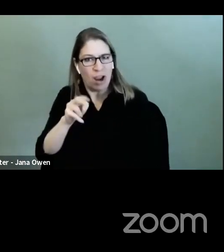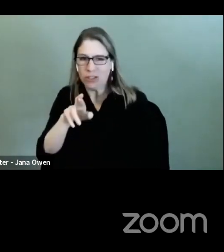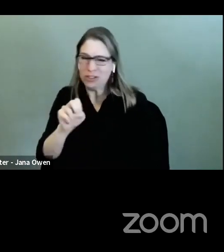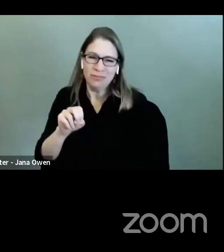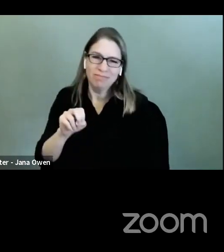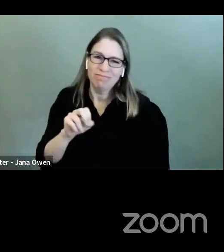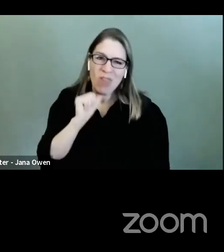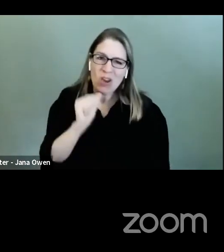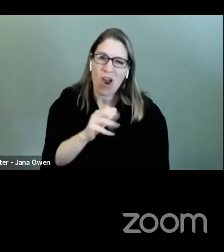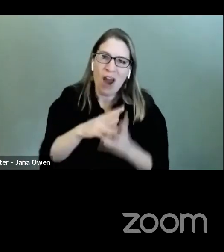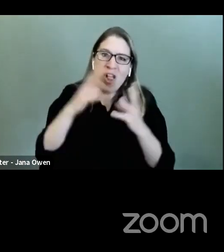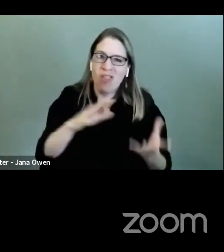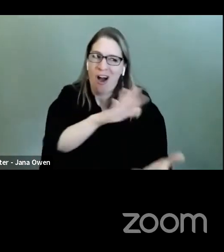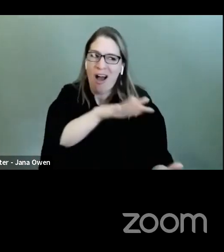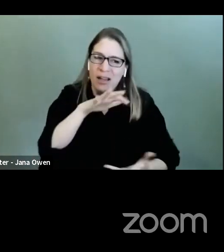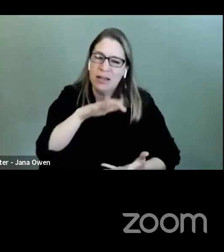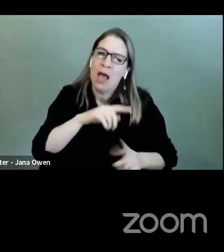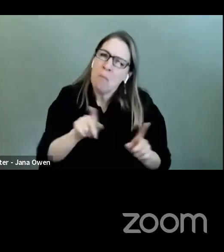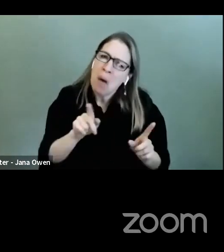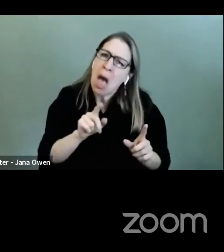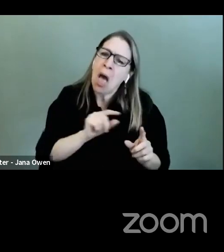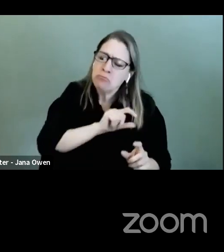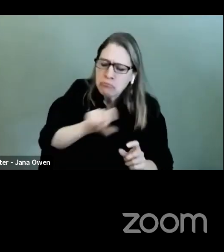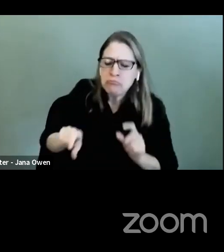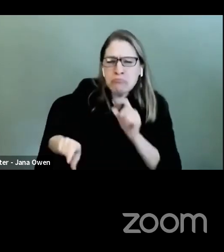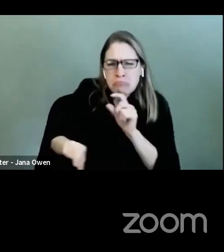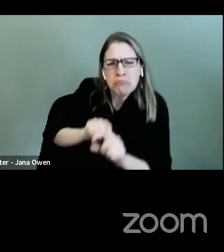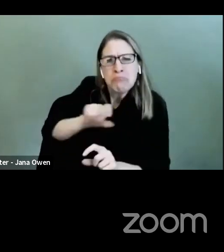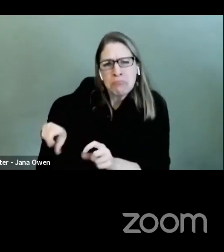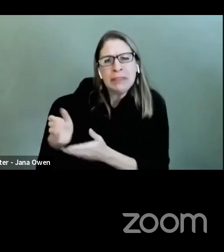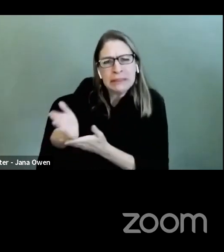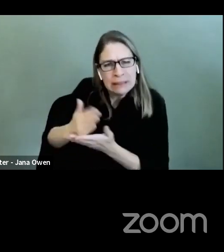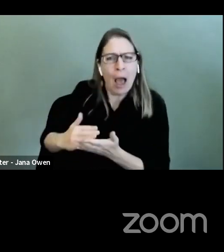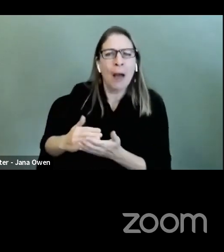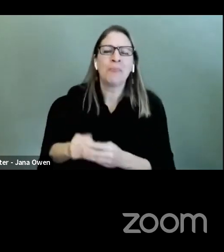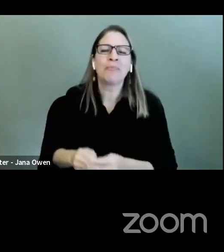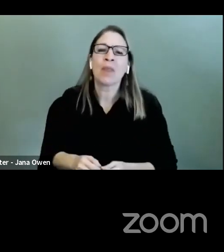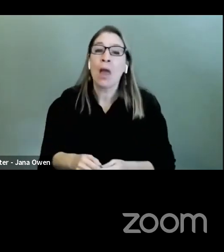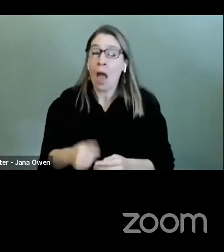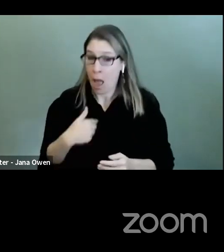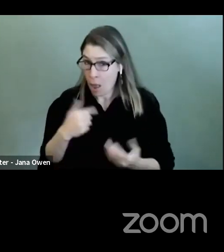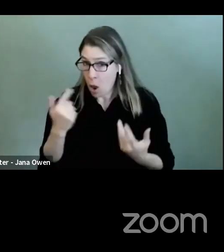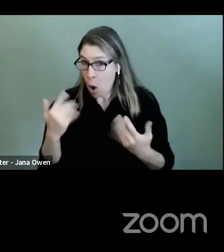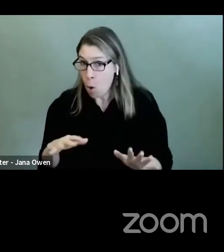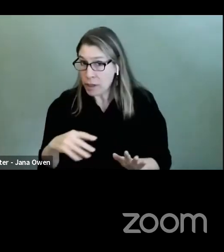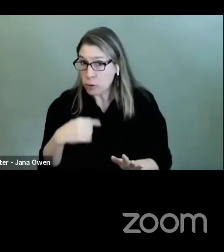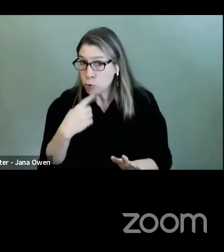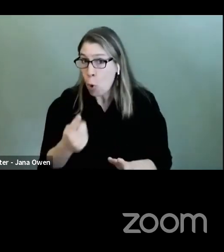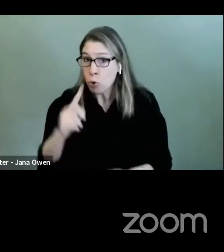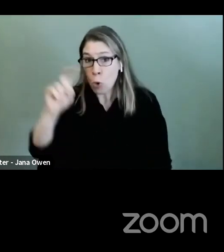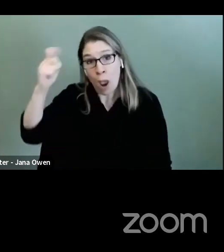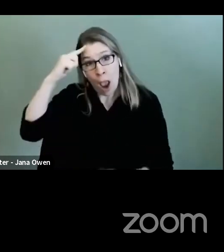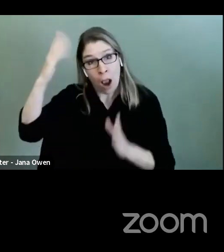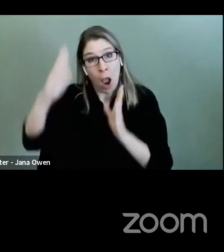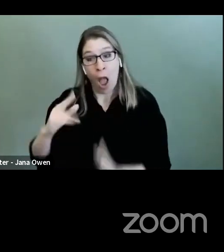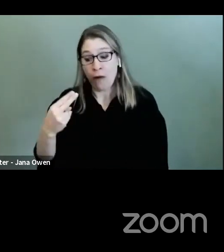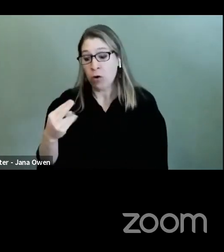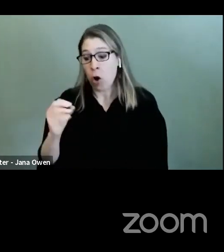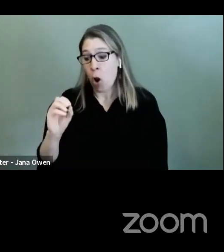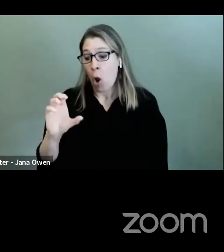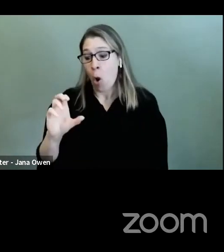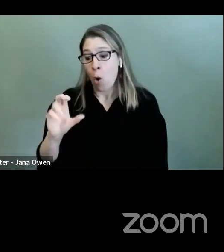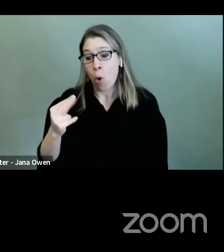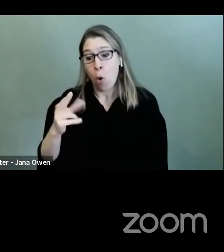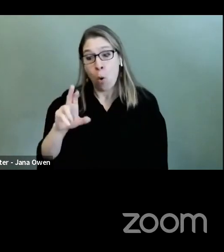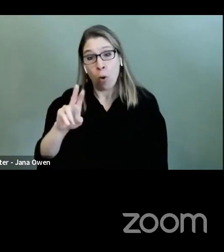as I mentioned, Governor Hochul had announced that it was her assessment that we would not need any